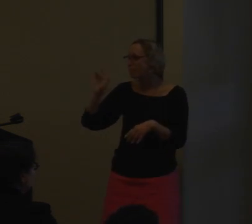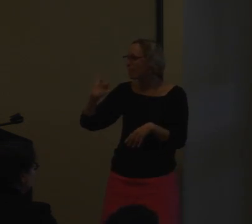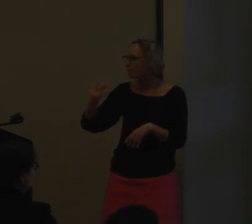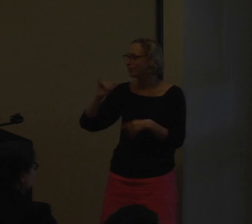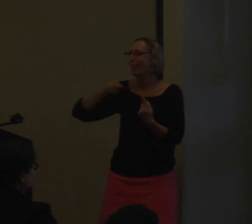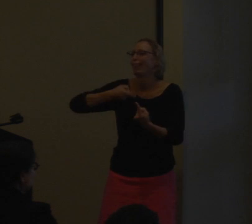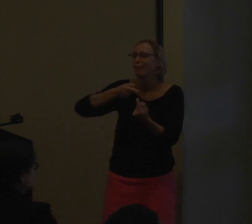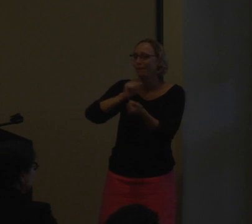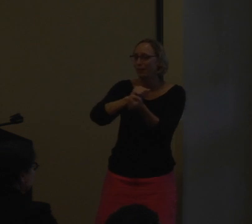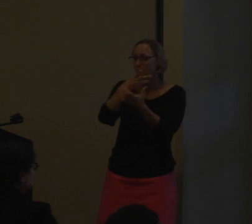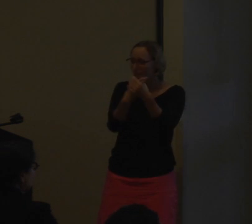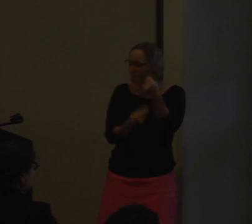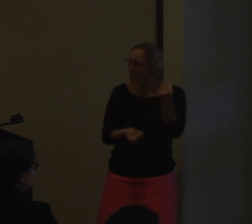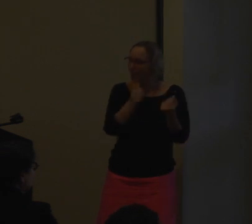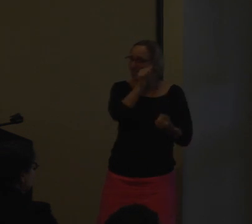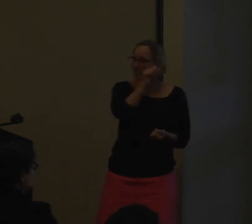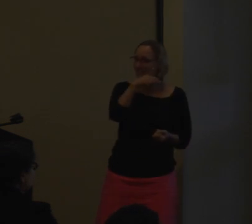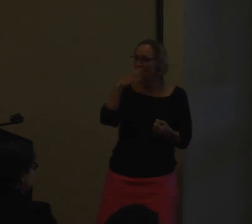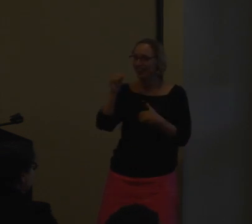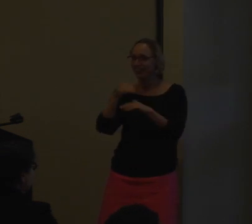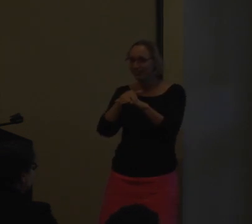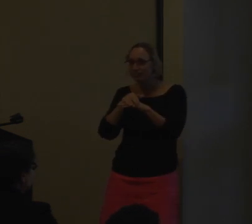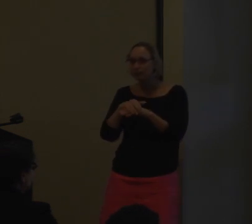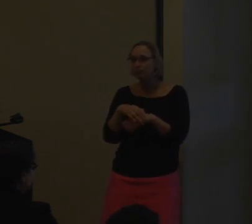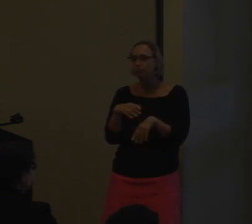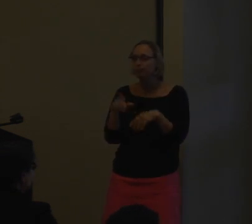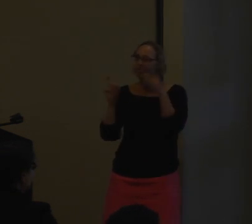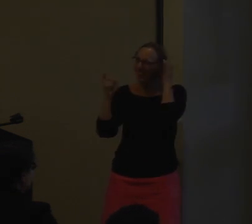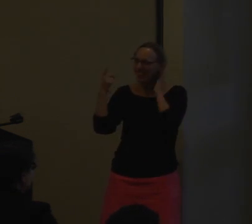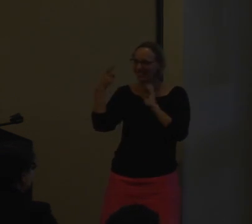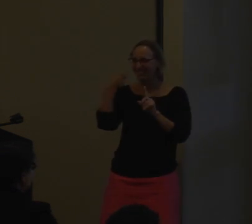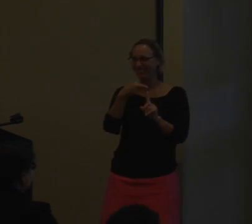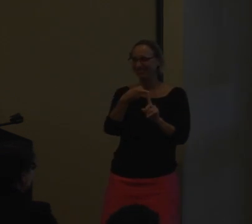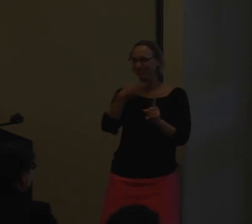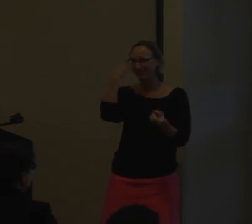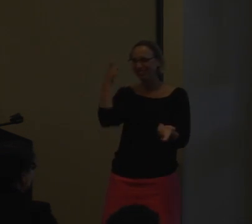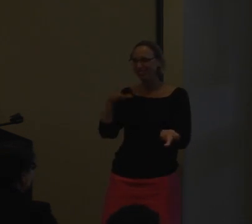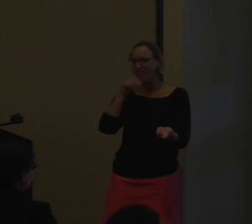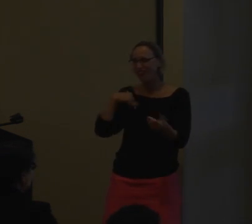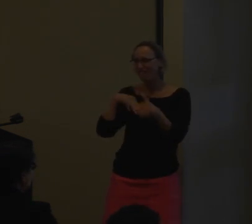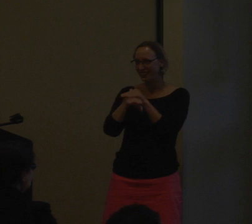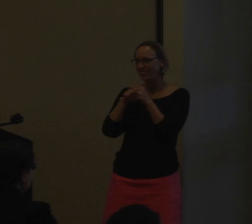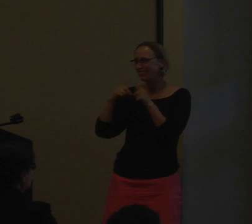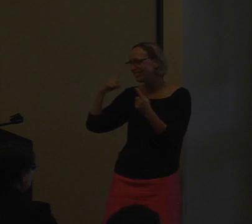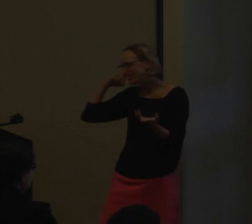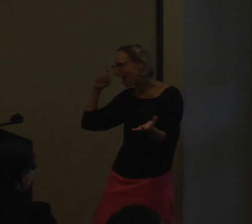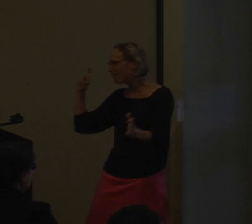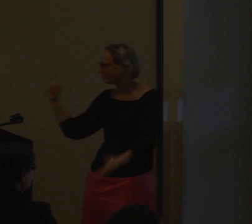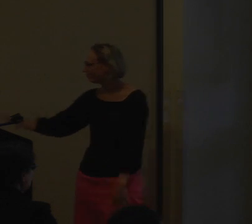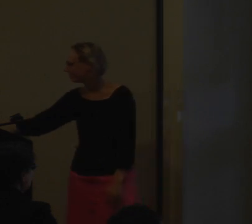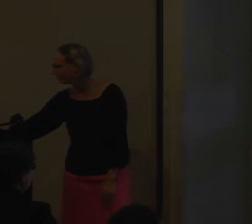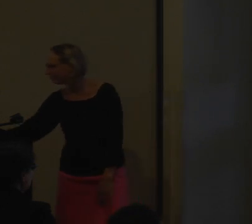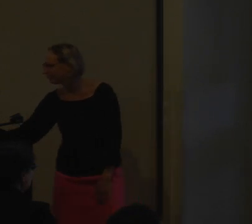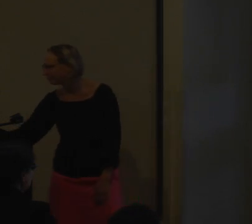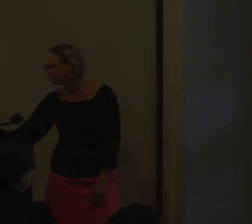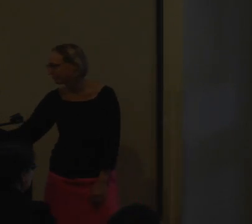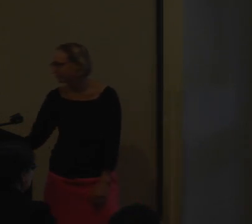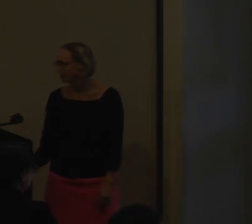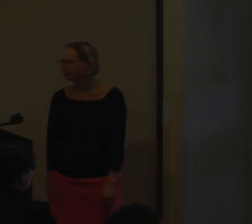It's a huge struggle to learn English. And not just English, but ASL. They struggle to learn ASL. And the belief